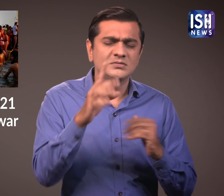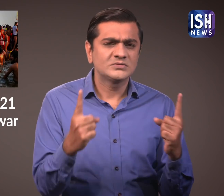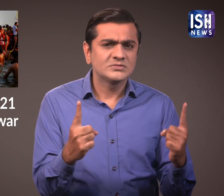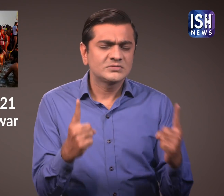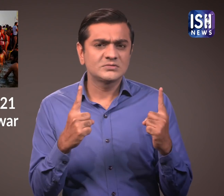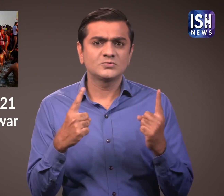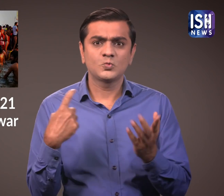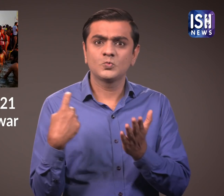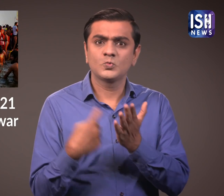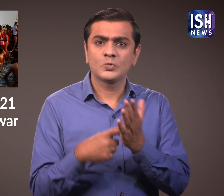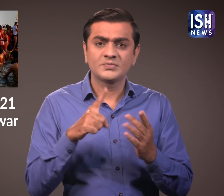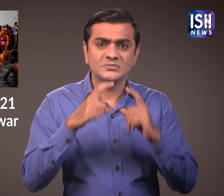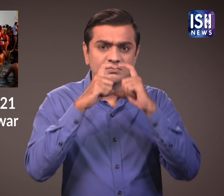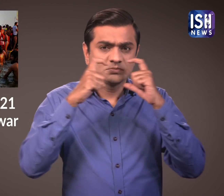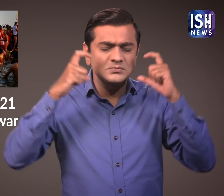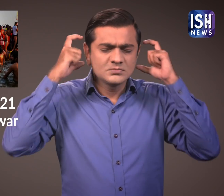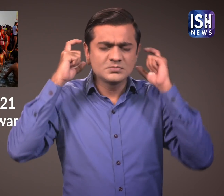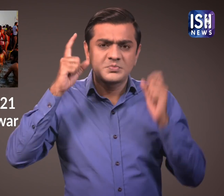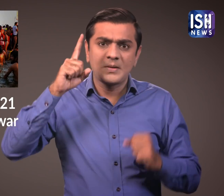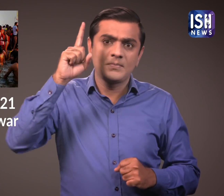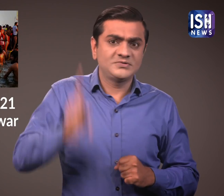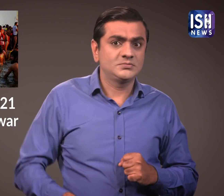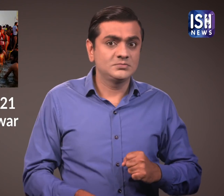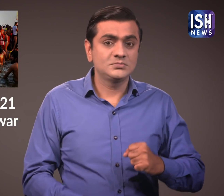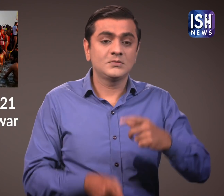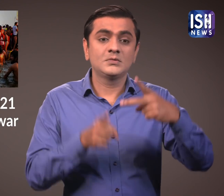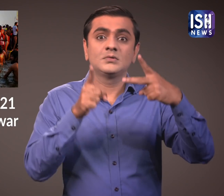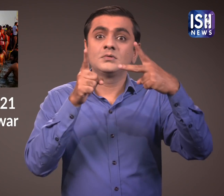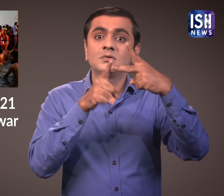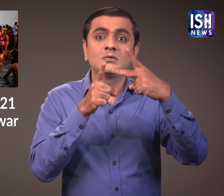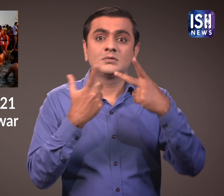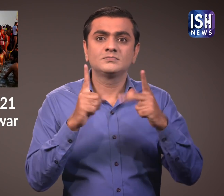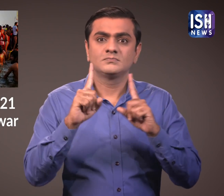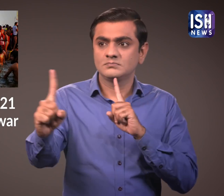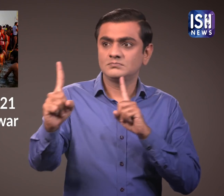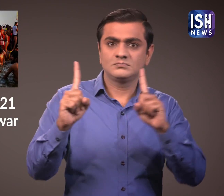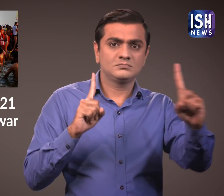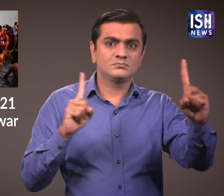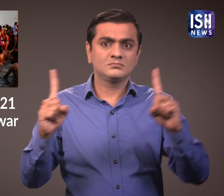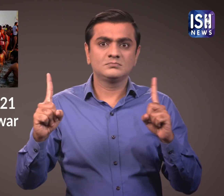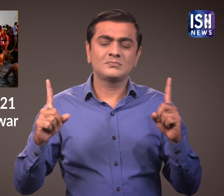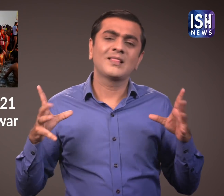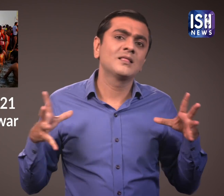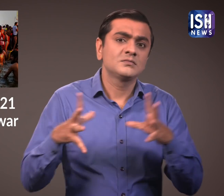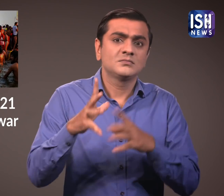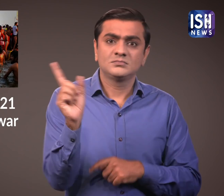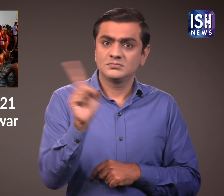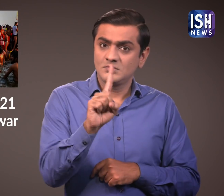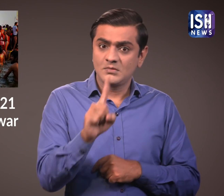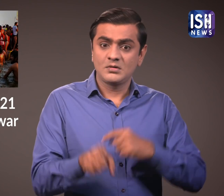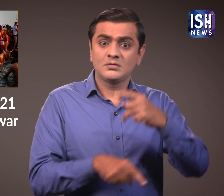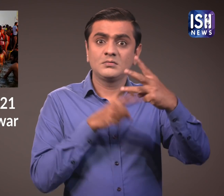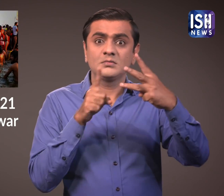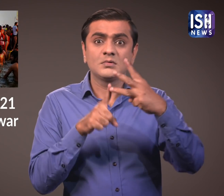festival have to follow strict rules, wearing masks is mandatory, social distancing is compulsory